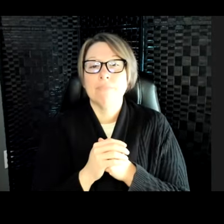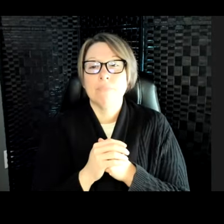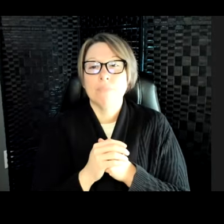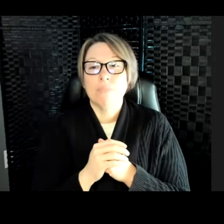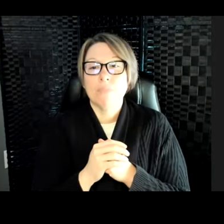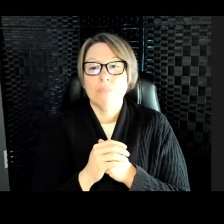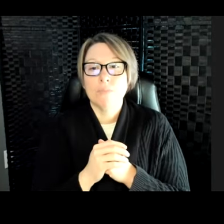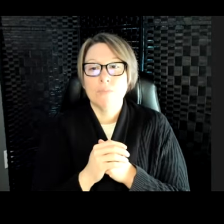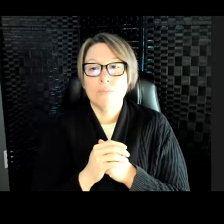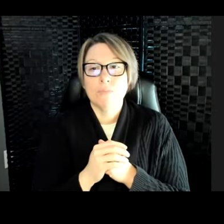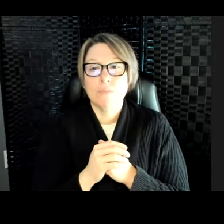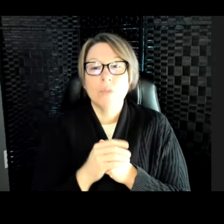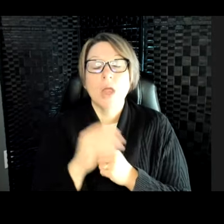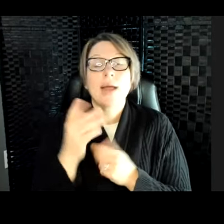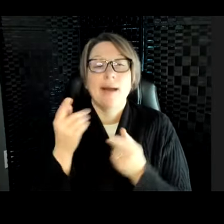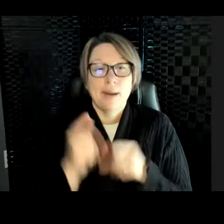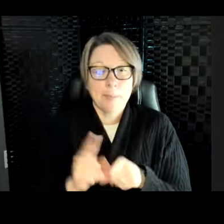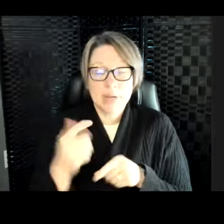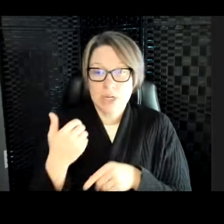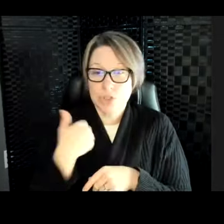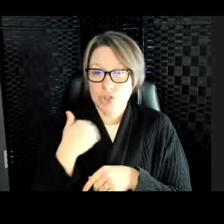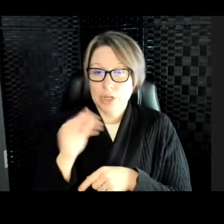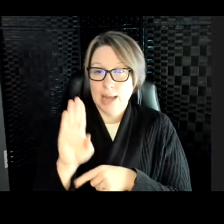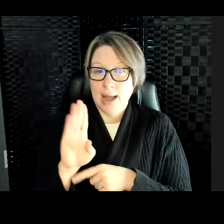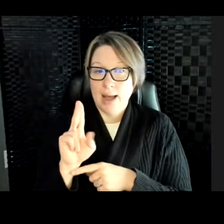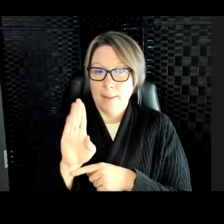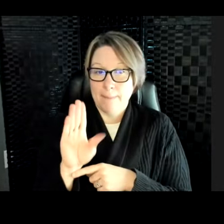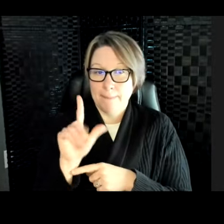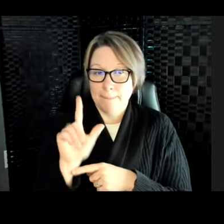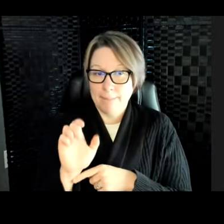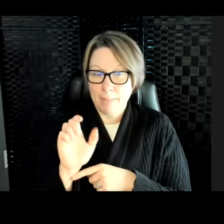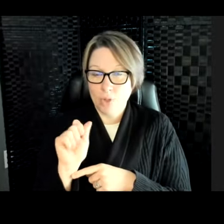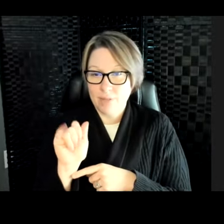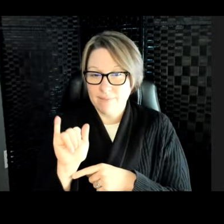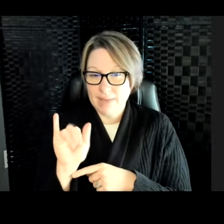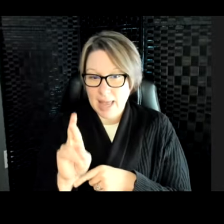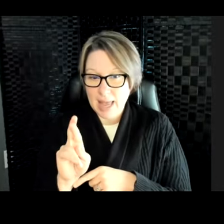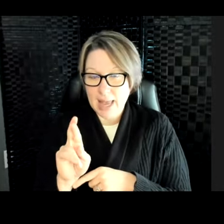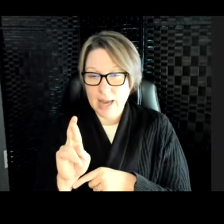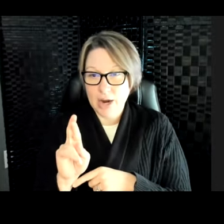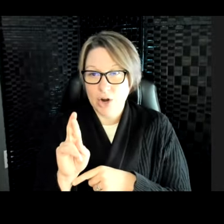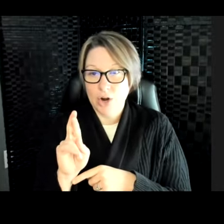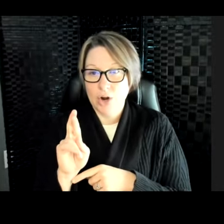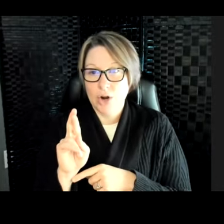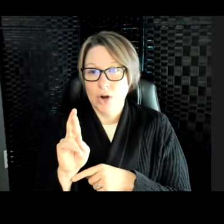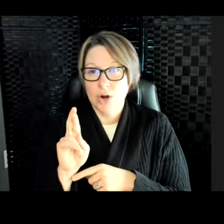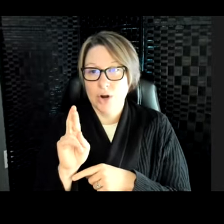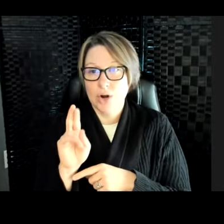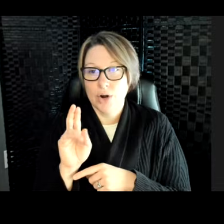bubble of air stuck on her jowl. And that makes her float up. So, that's why we have the